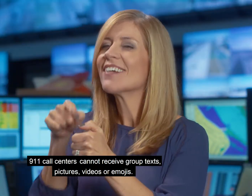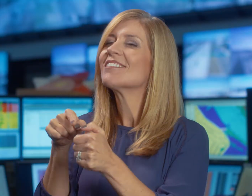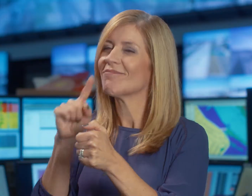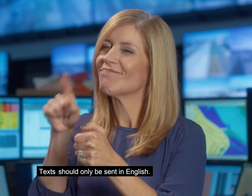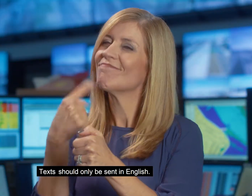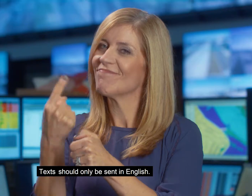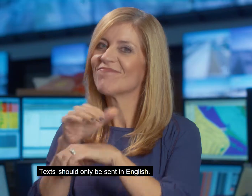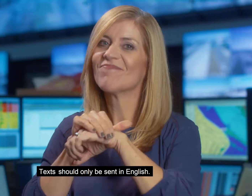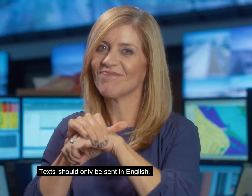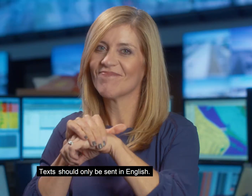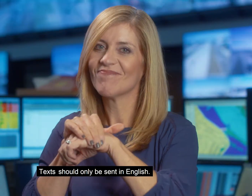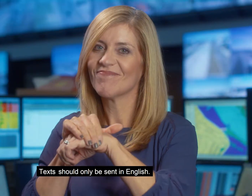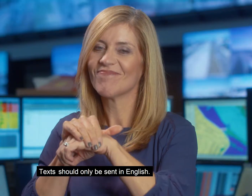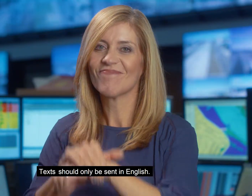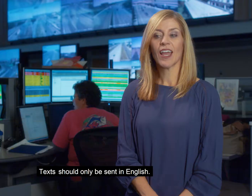Texts should only be sent in English.